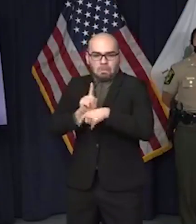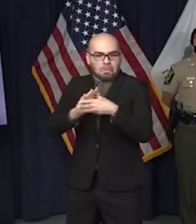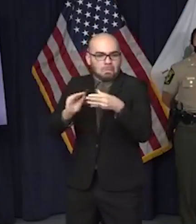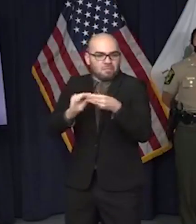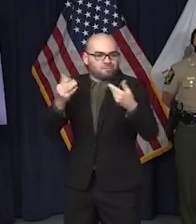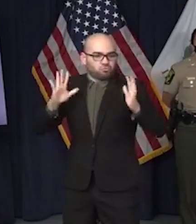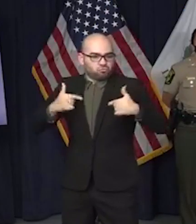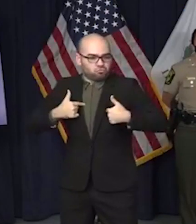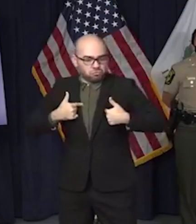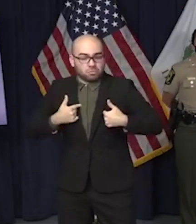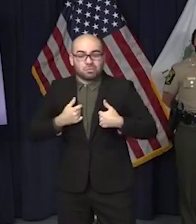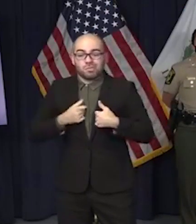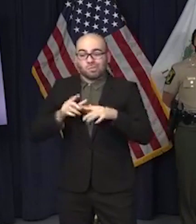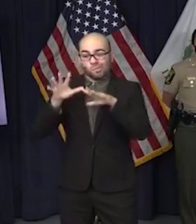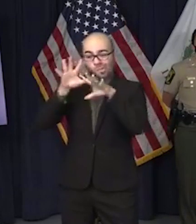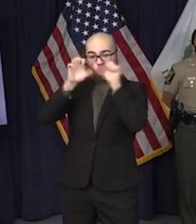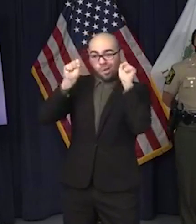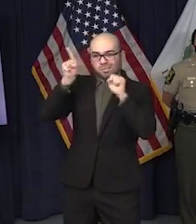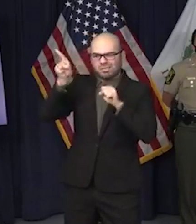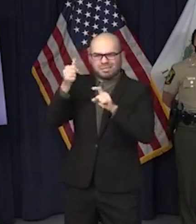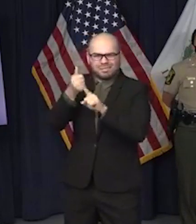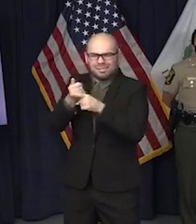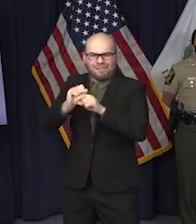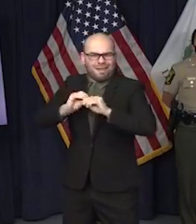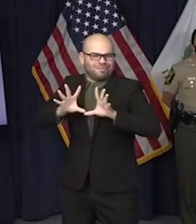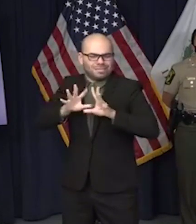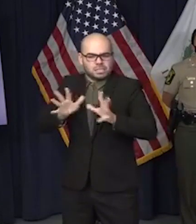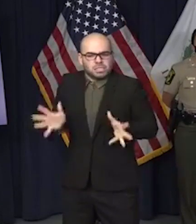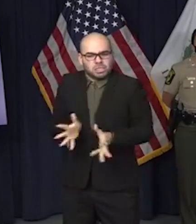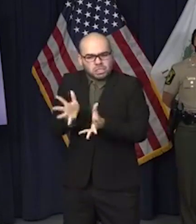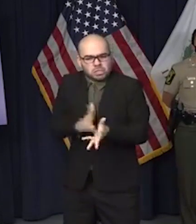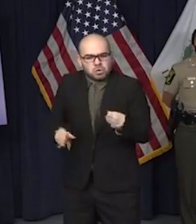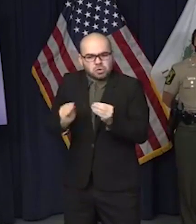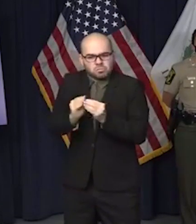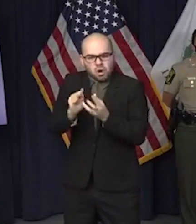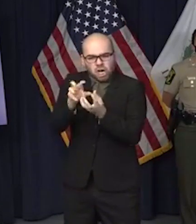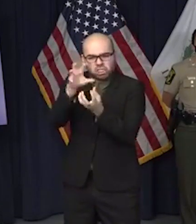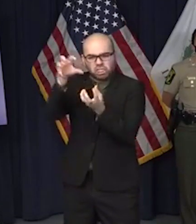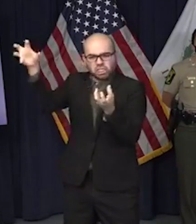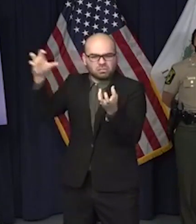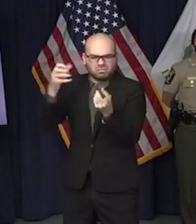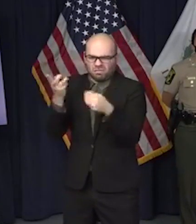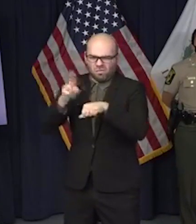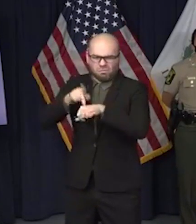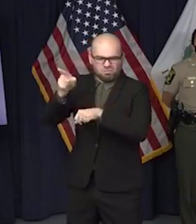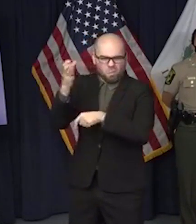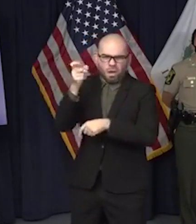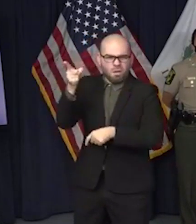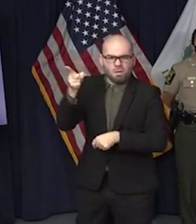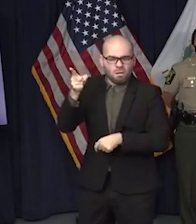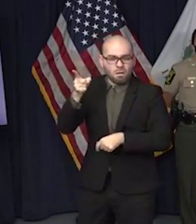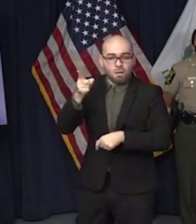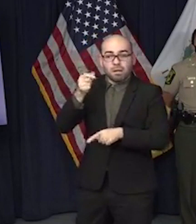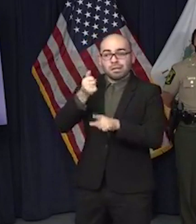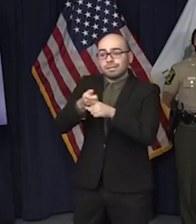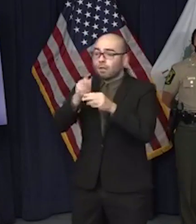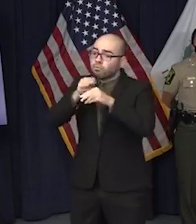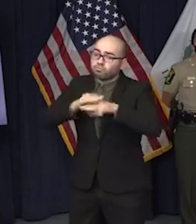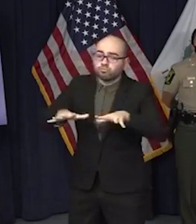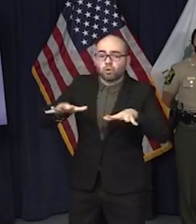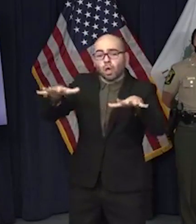The President has fanned the flames instead of bringing peace and calm.